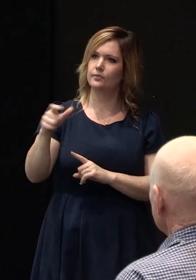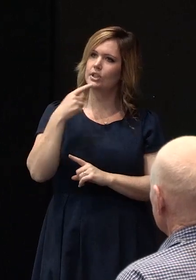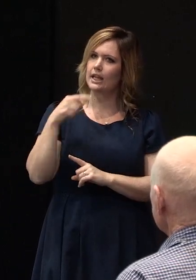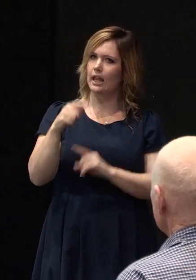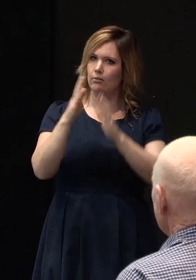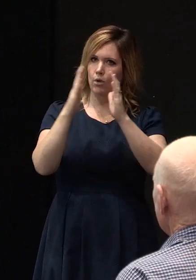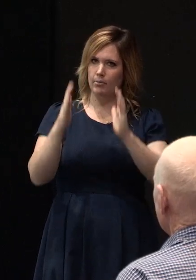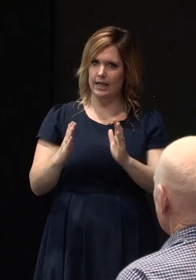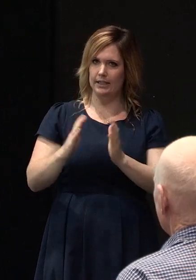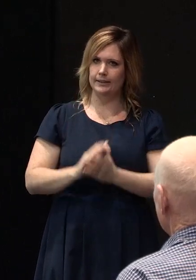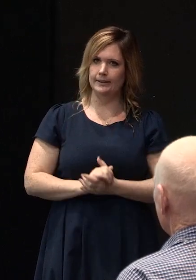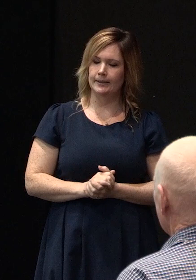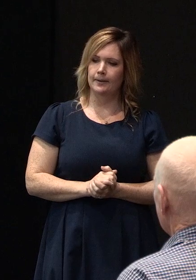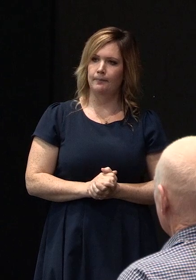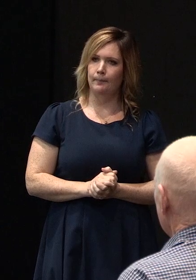foundations